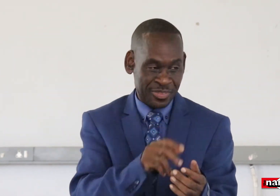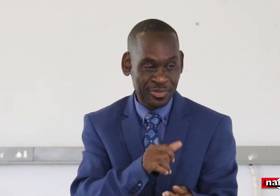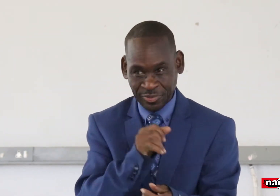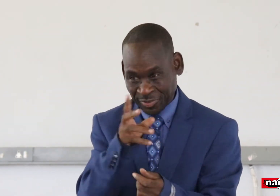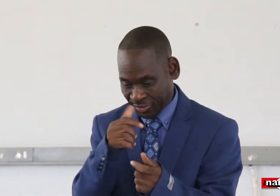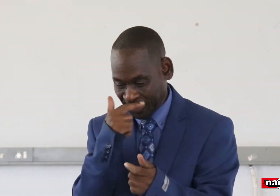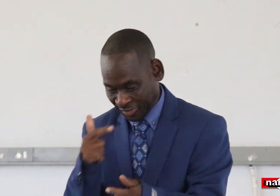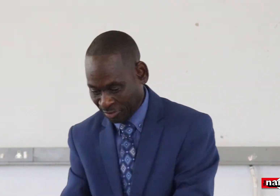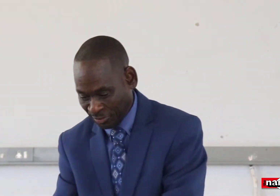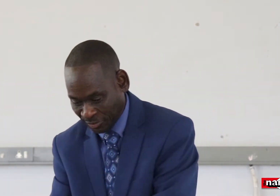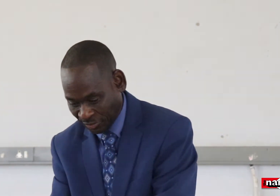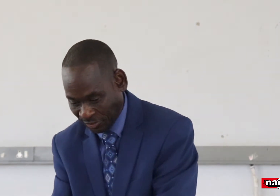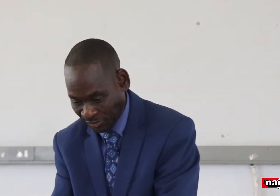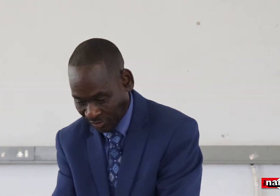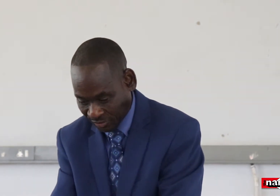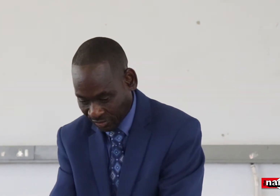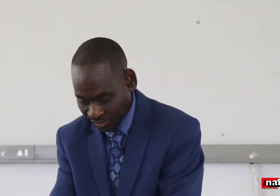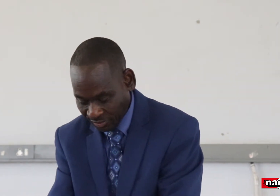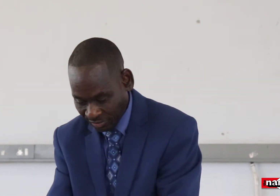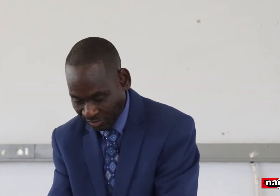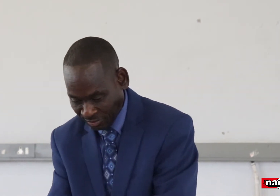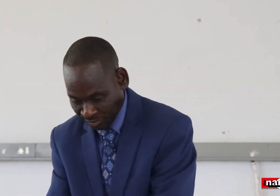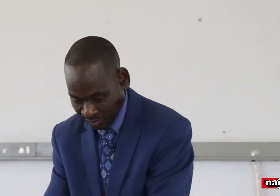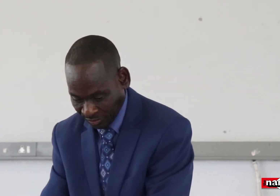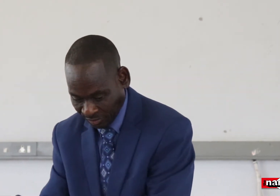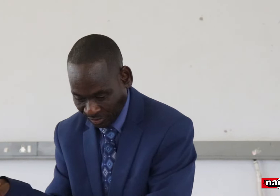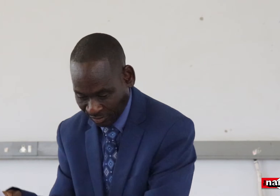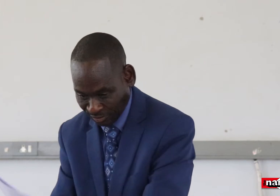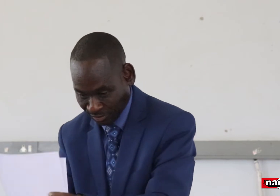titled in the newspaper are not really true.